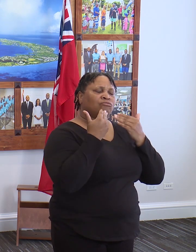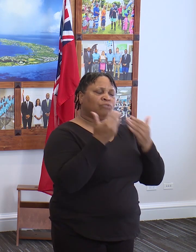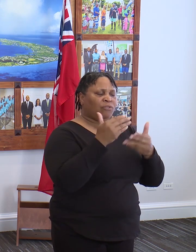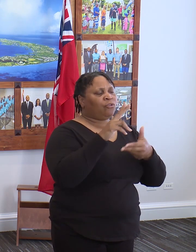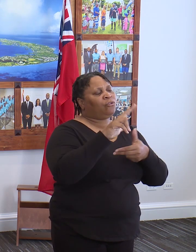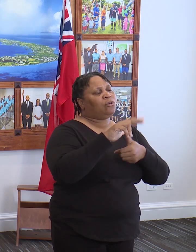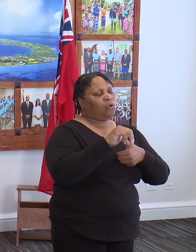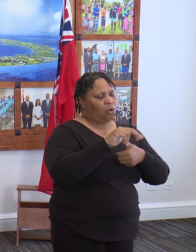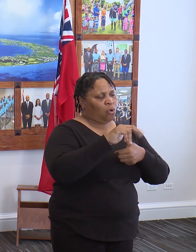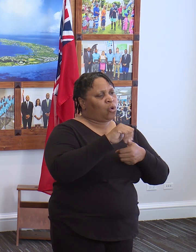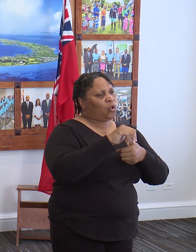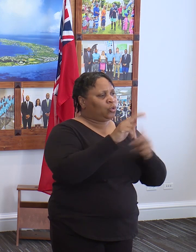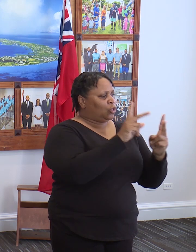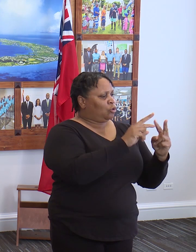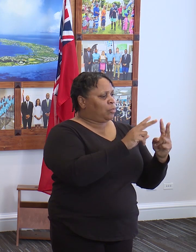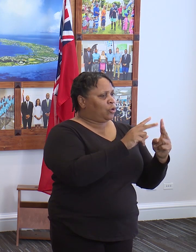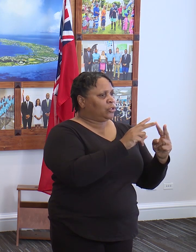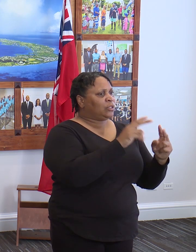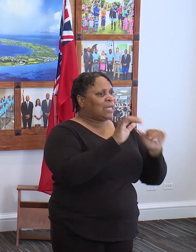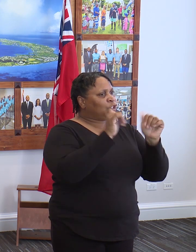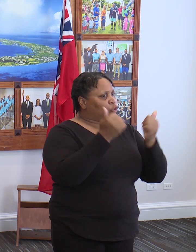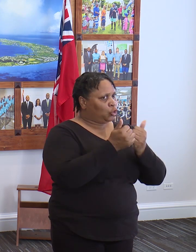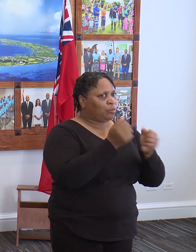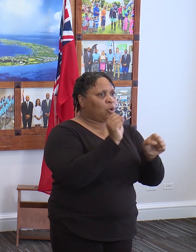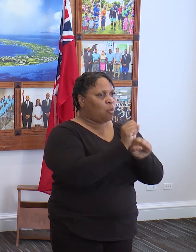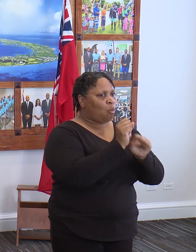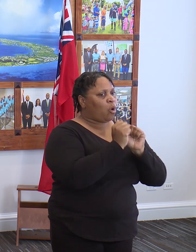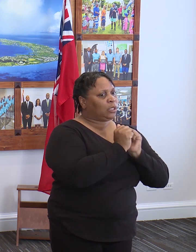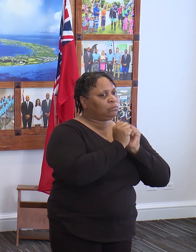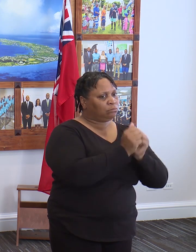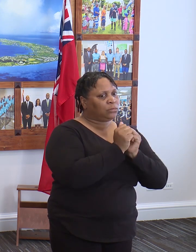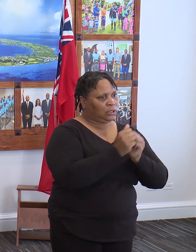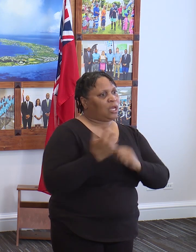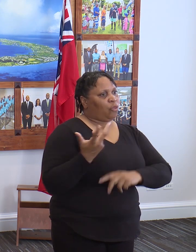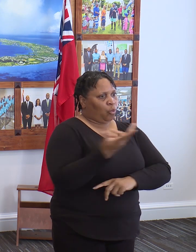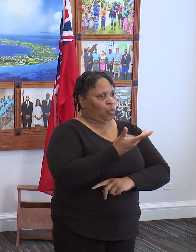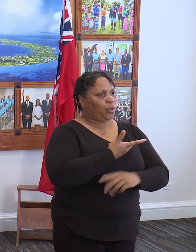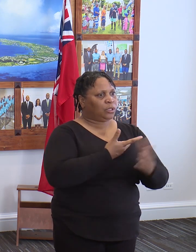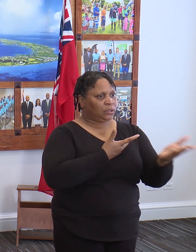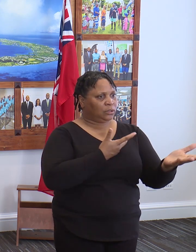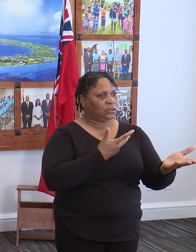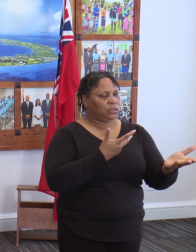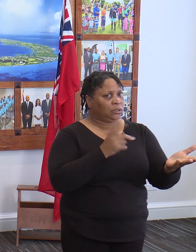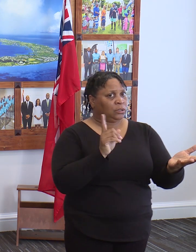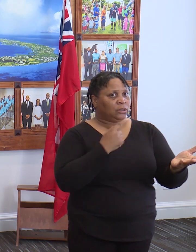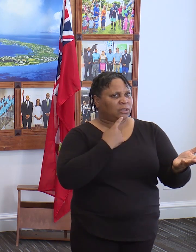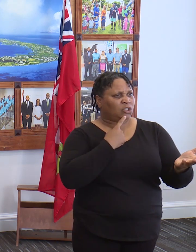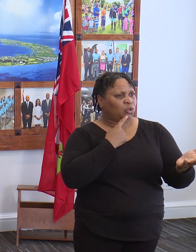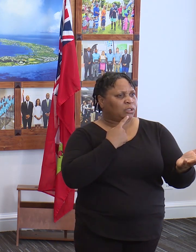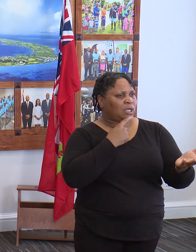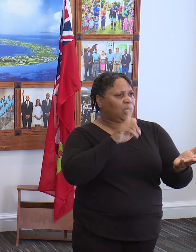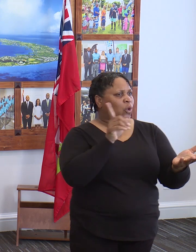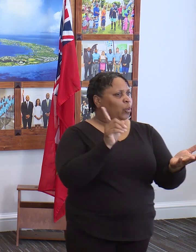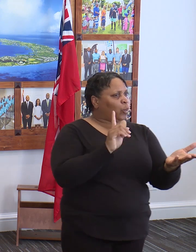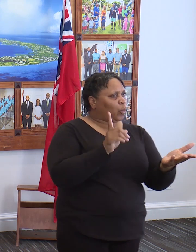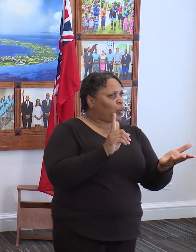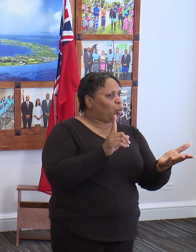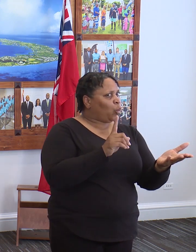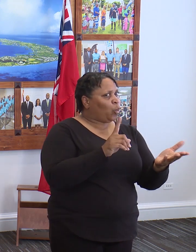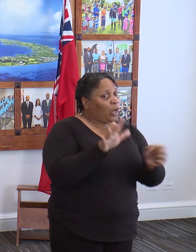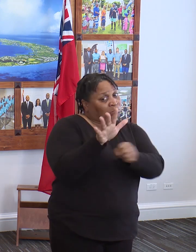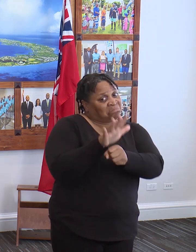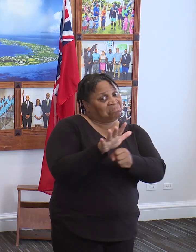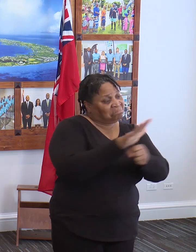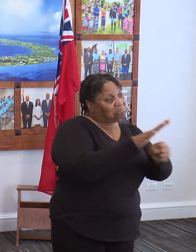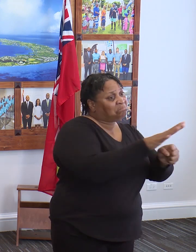the hotel partners and the Review to Hotel Association for working with us in that endeavor. Can you say where these areas